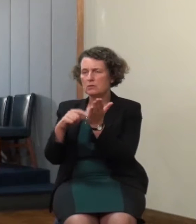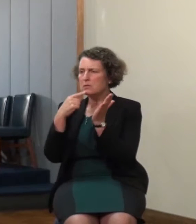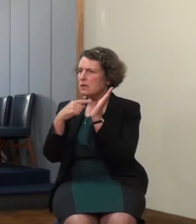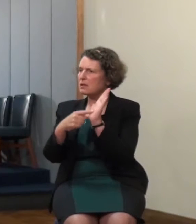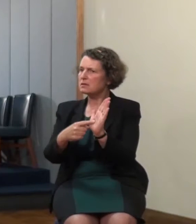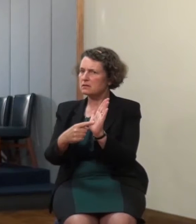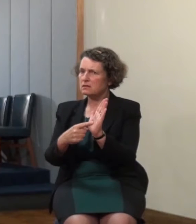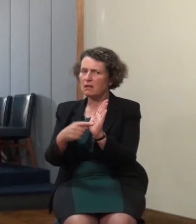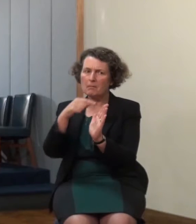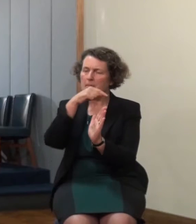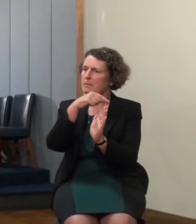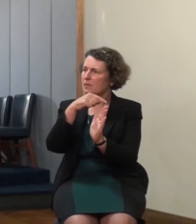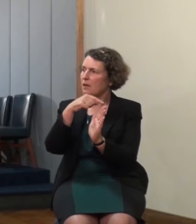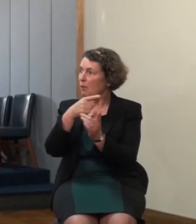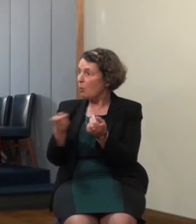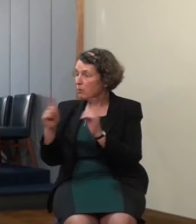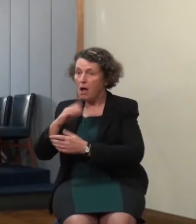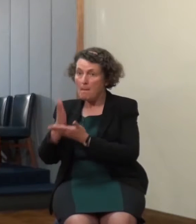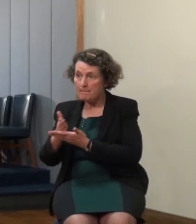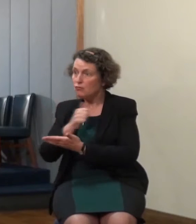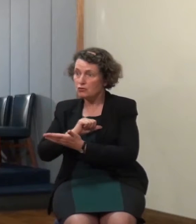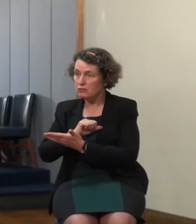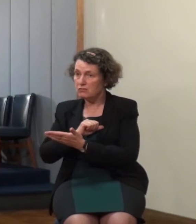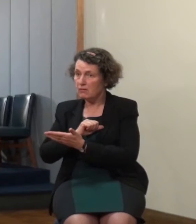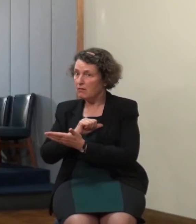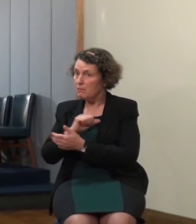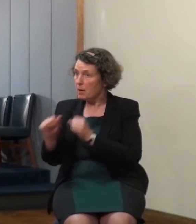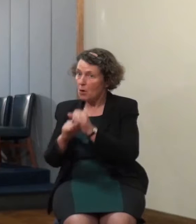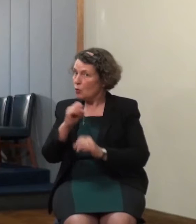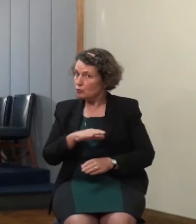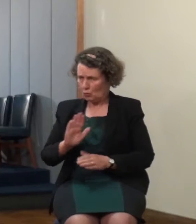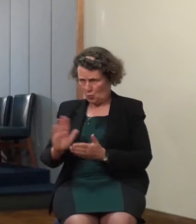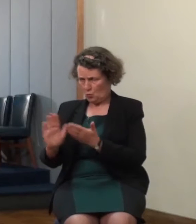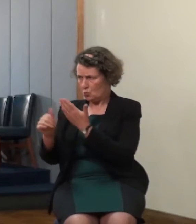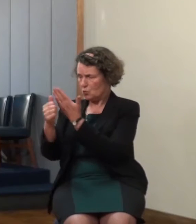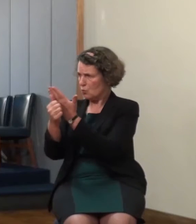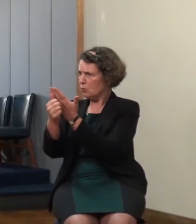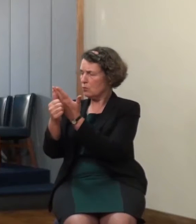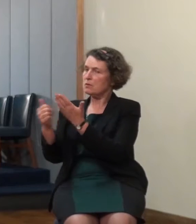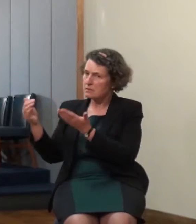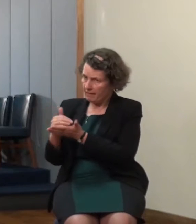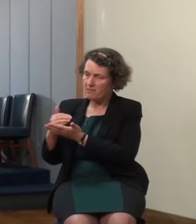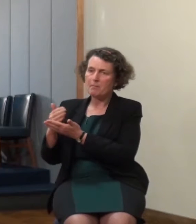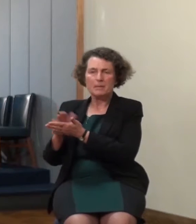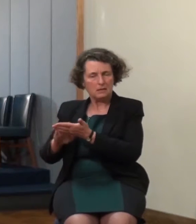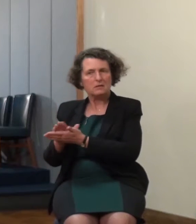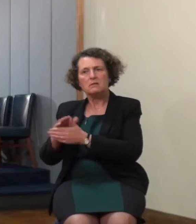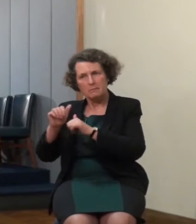thing that that preacher or whoever he was was not truly saved at all and that's why he behaved